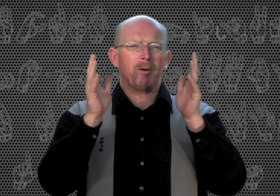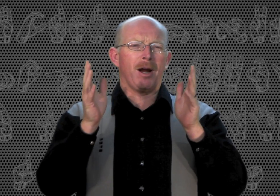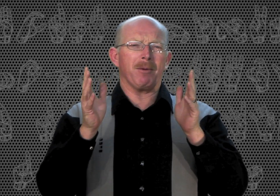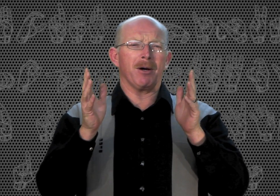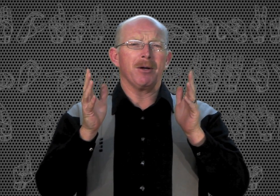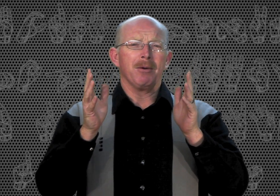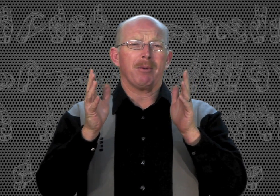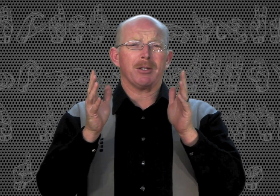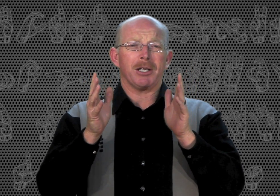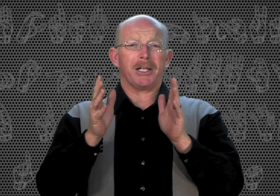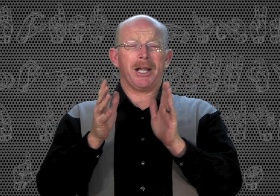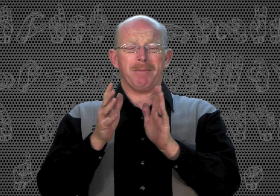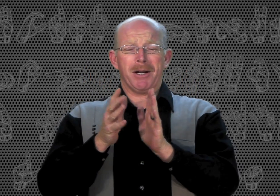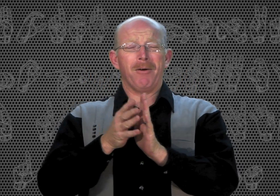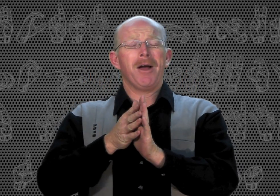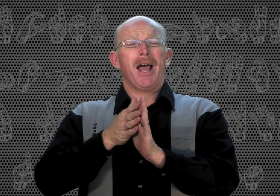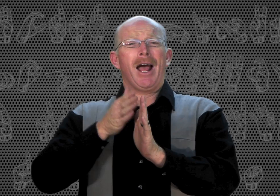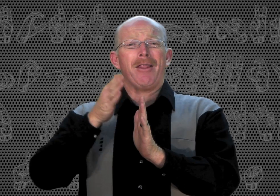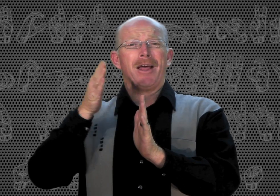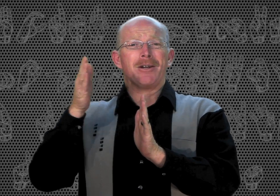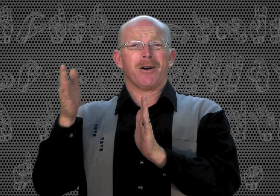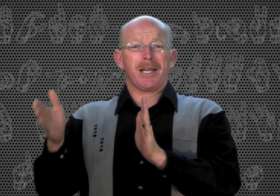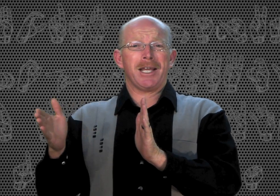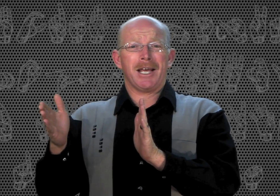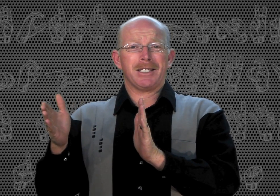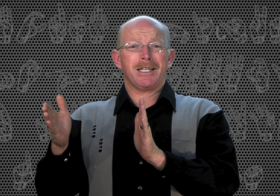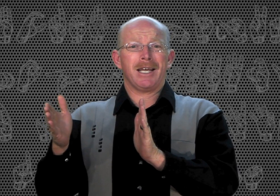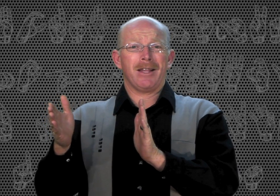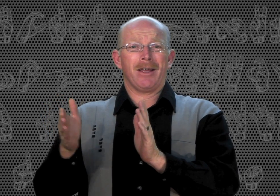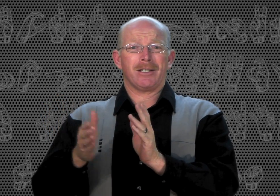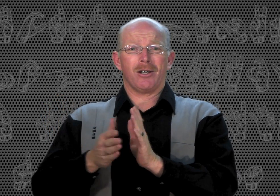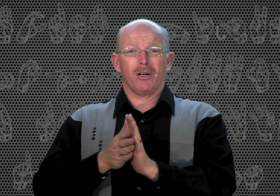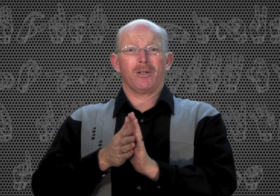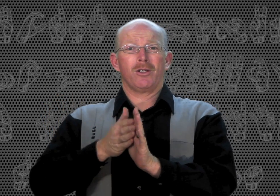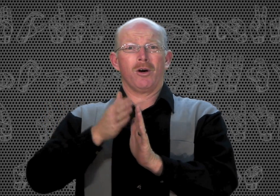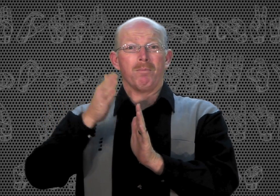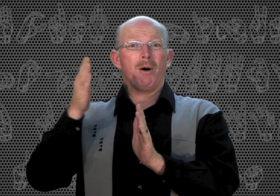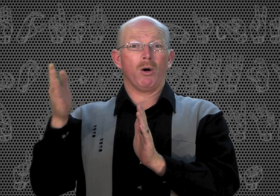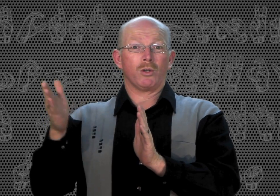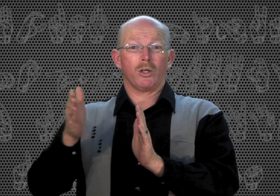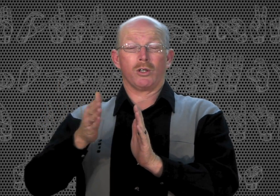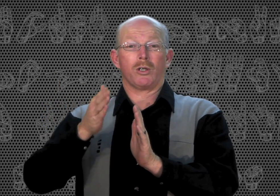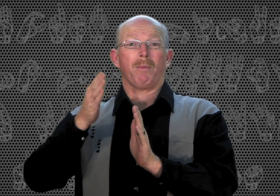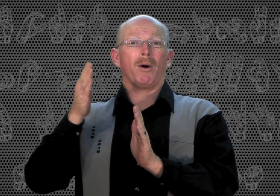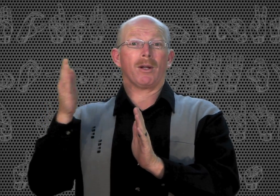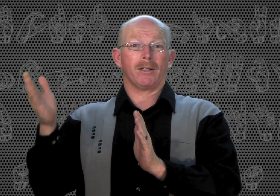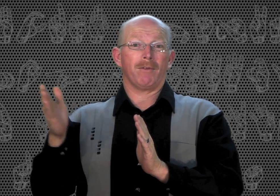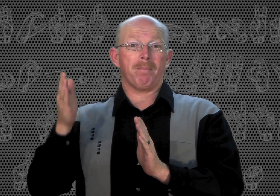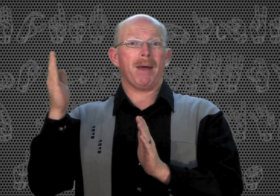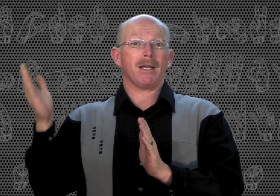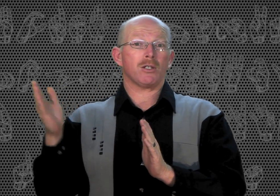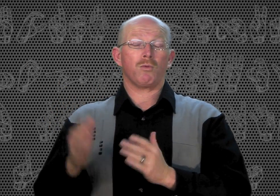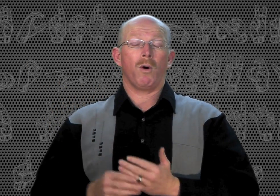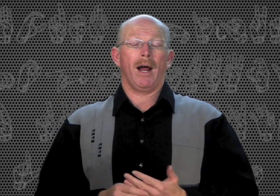grammar person could let me know, and then your est, and that's your most, your superlative, the best one.